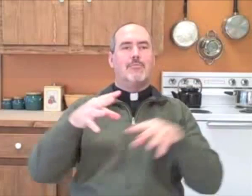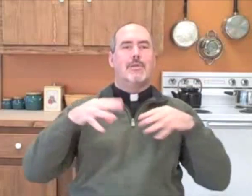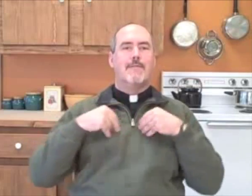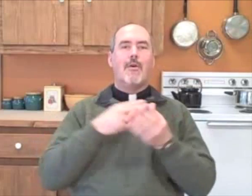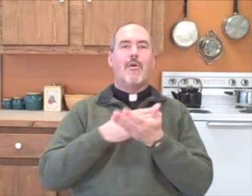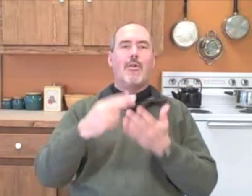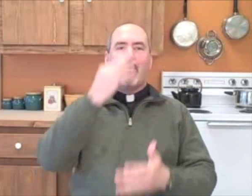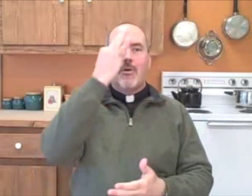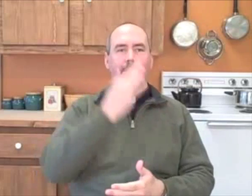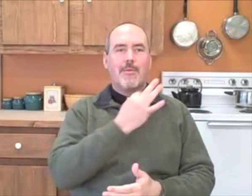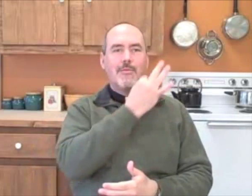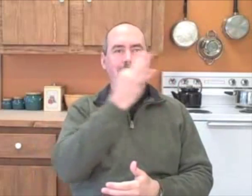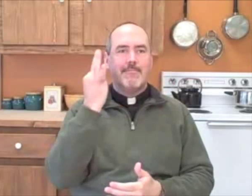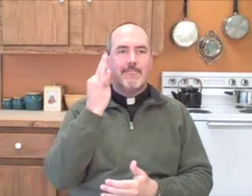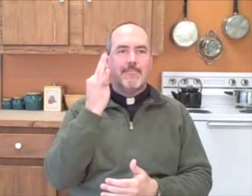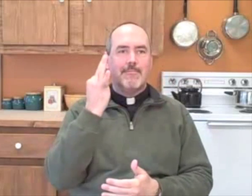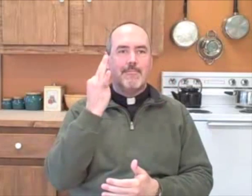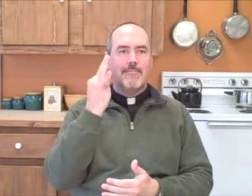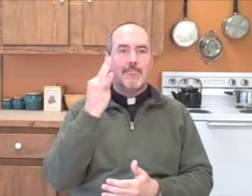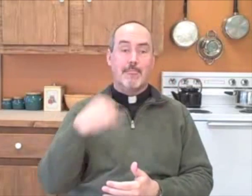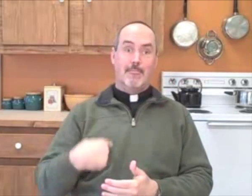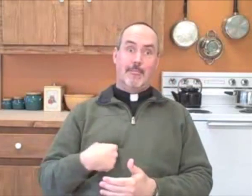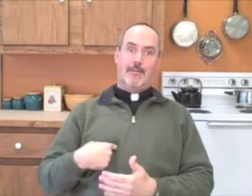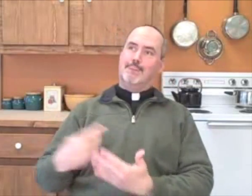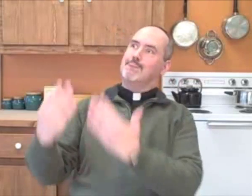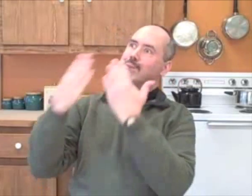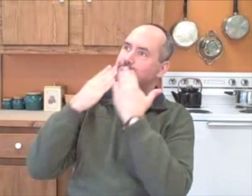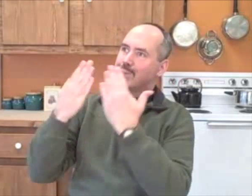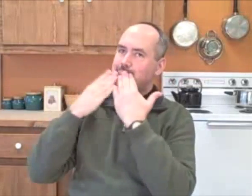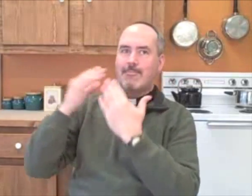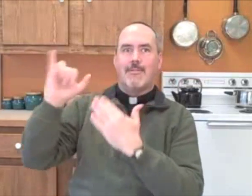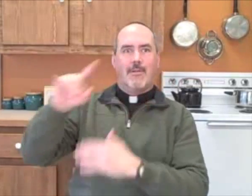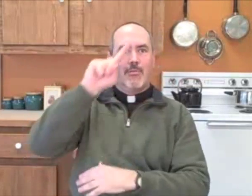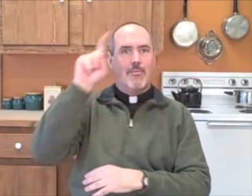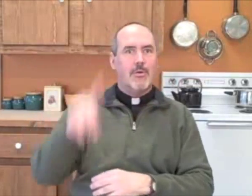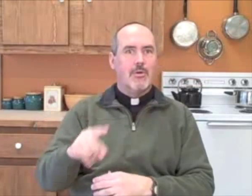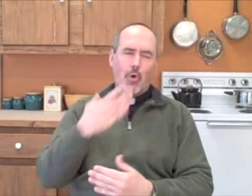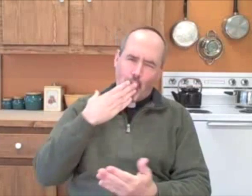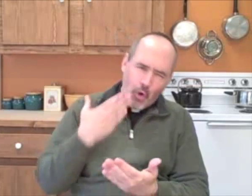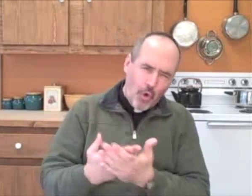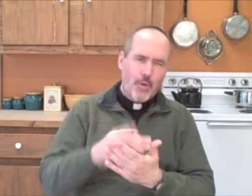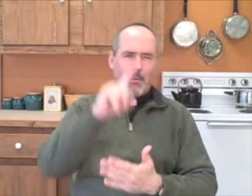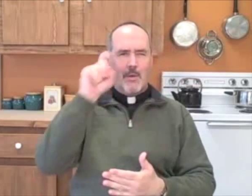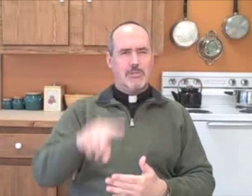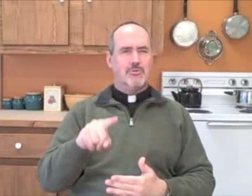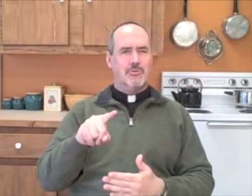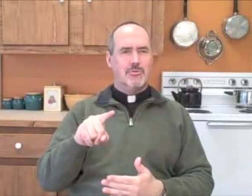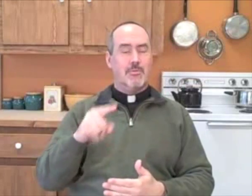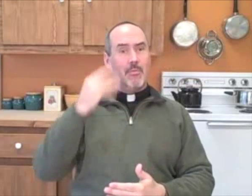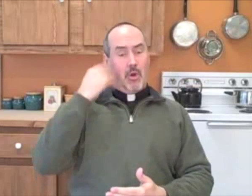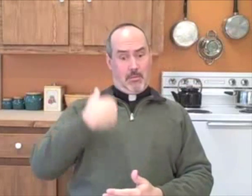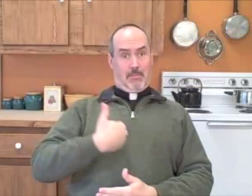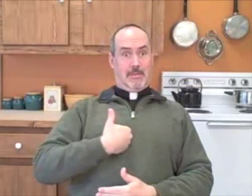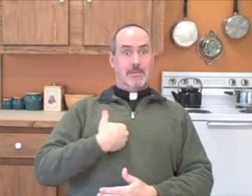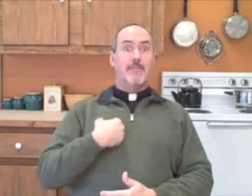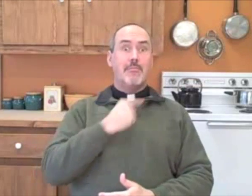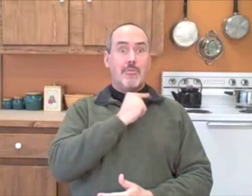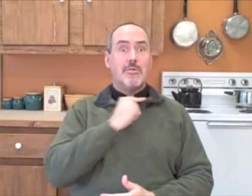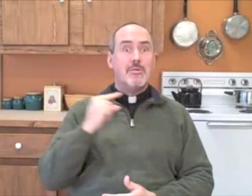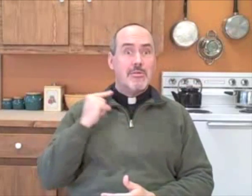communion? That is such a good question, because as a priest over the years, it seems that a